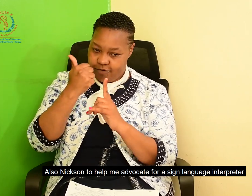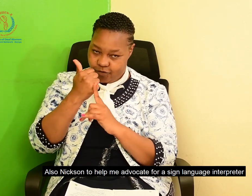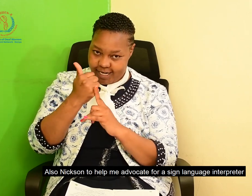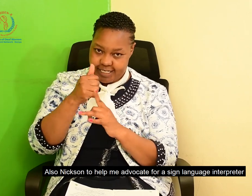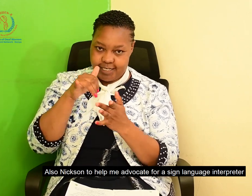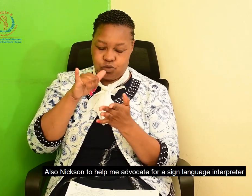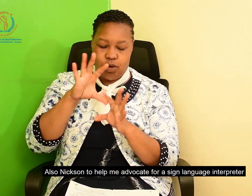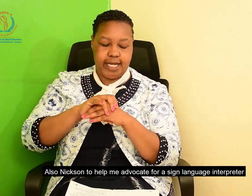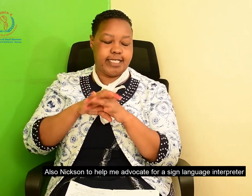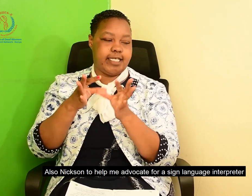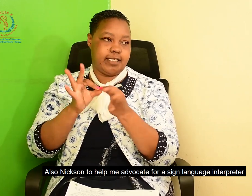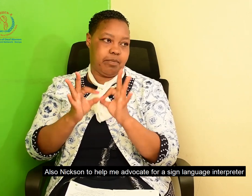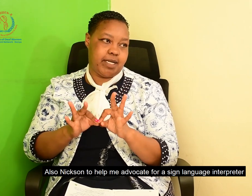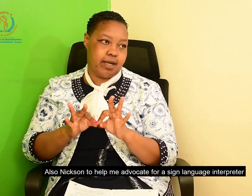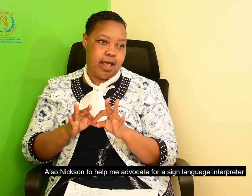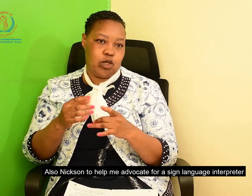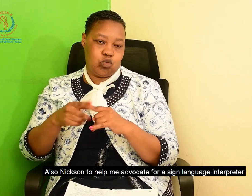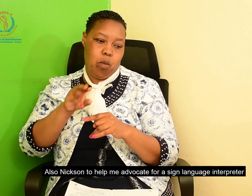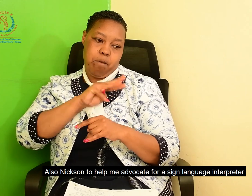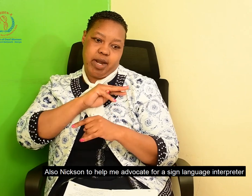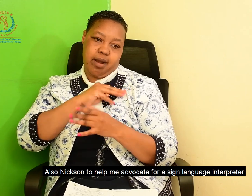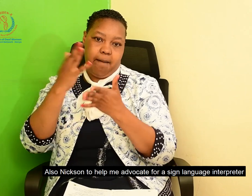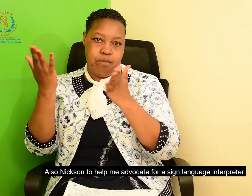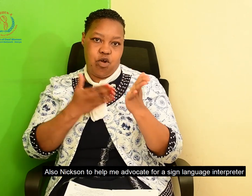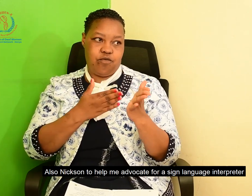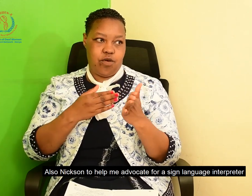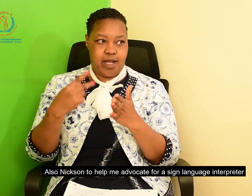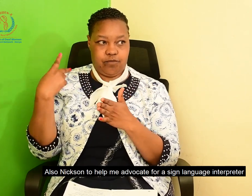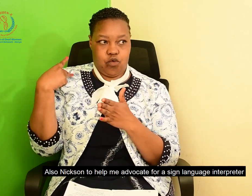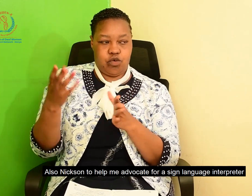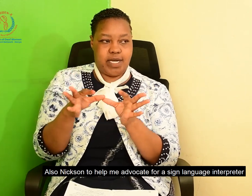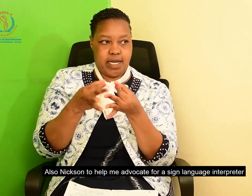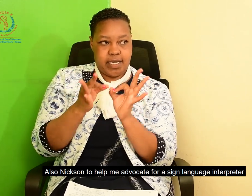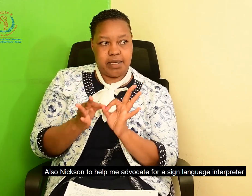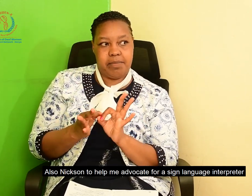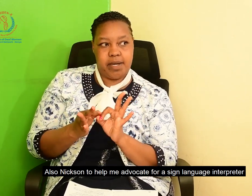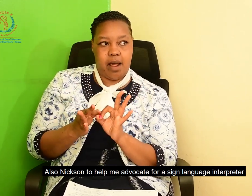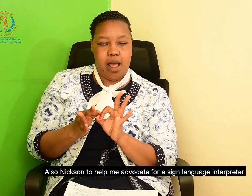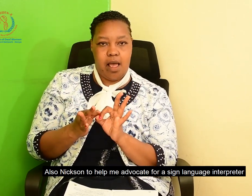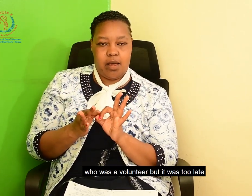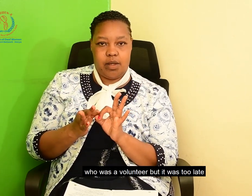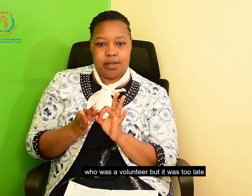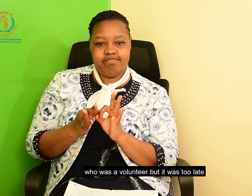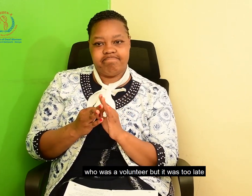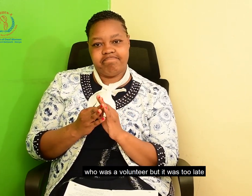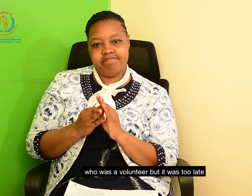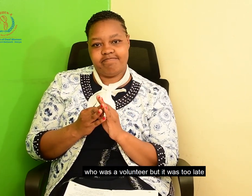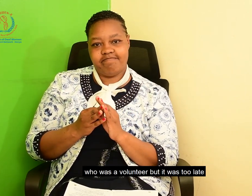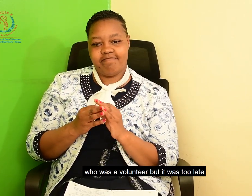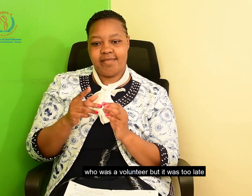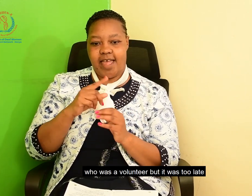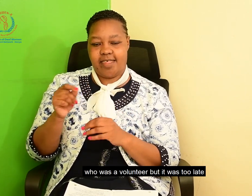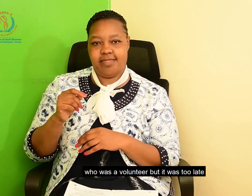help me advocate for the provision of a sign language interpreter who was a volunteer. Yeah.